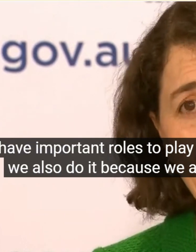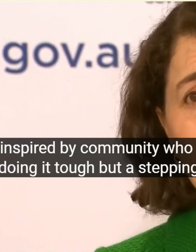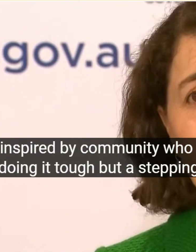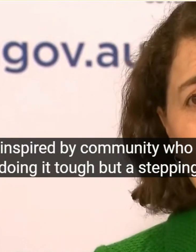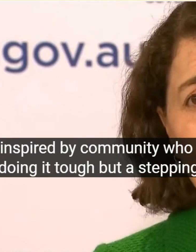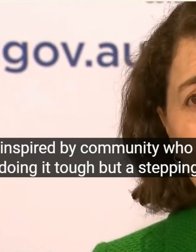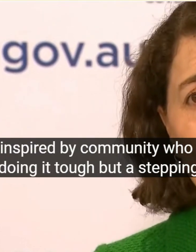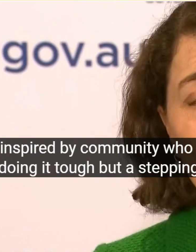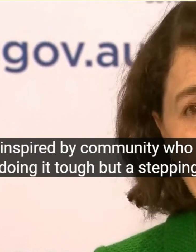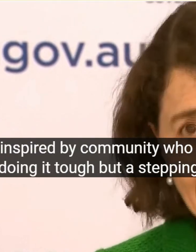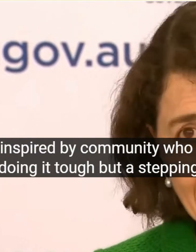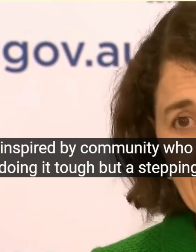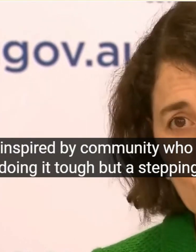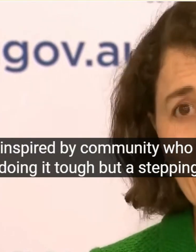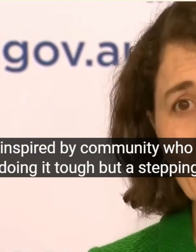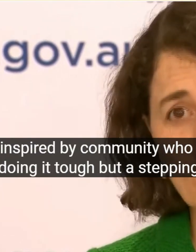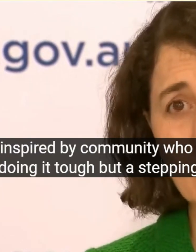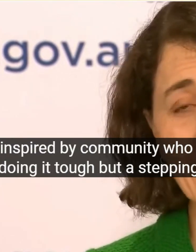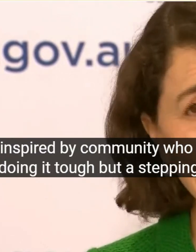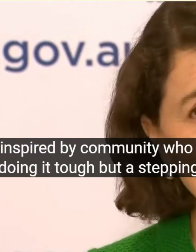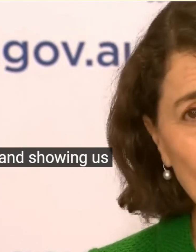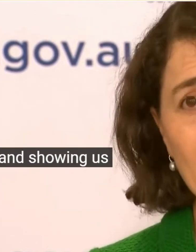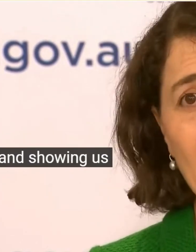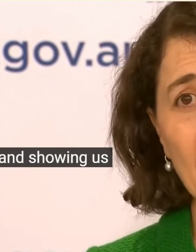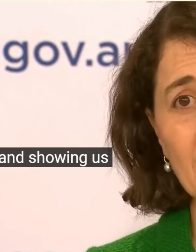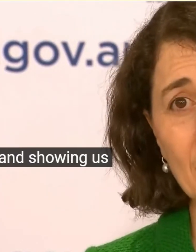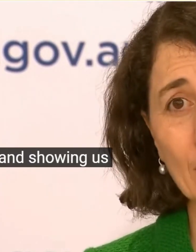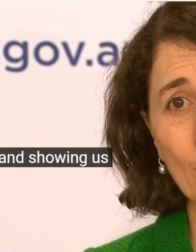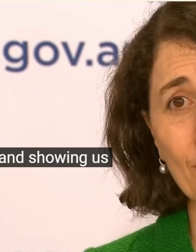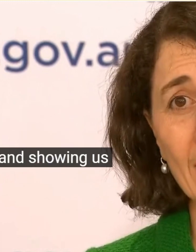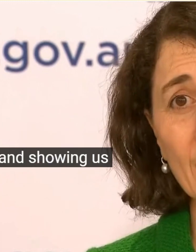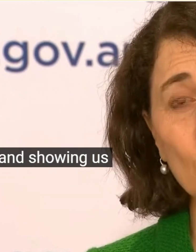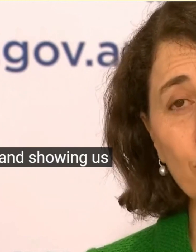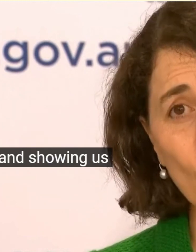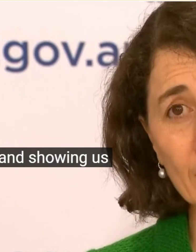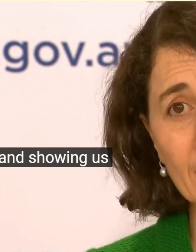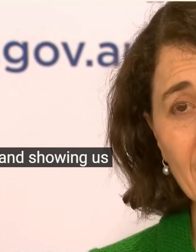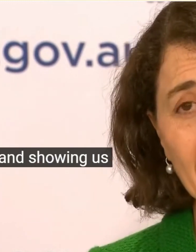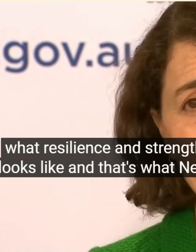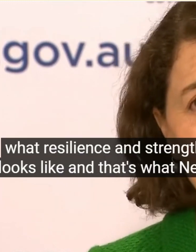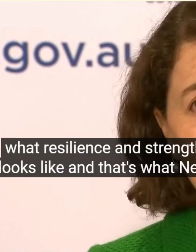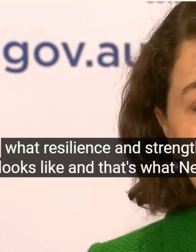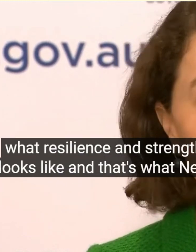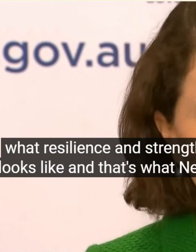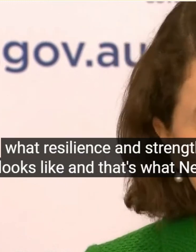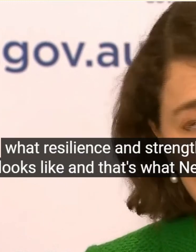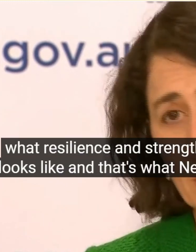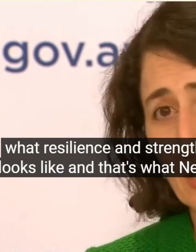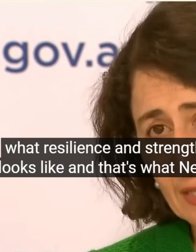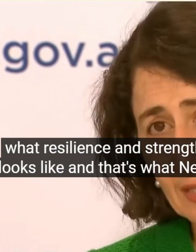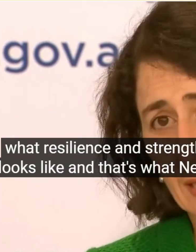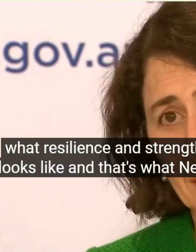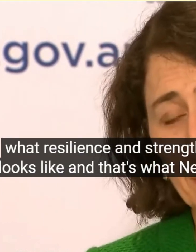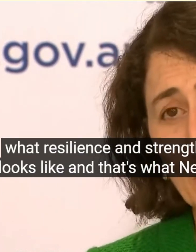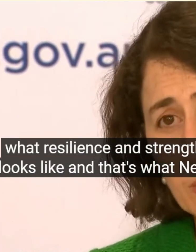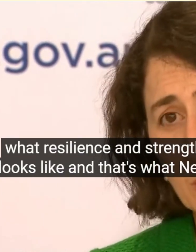Up And Showing Us What Resilience And Strength Looks Like And That Is What New South Wales Is Made Of And I Look Forward To Updating